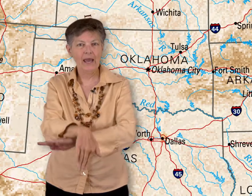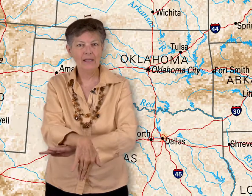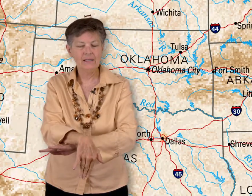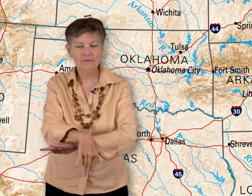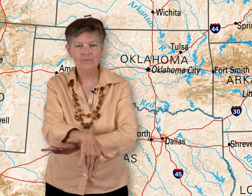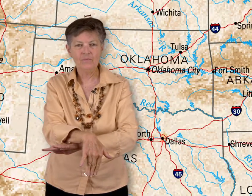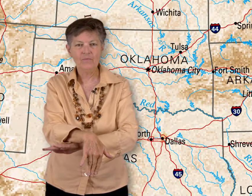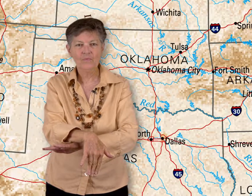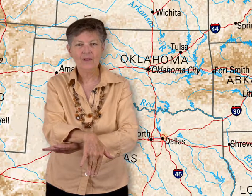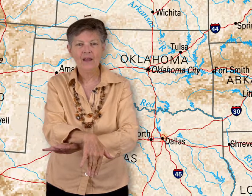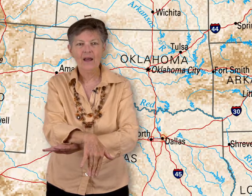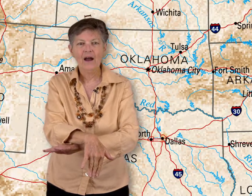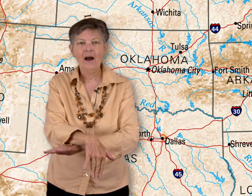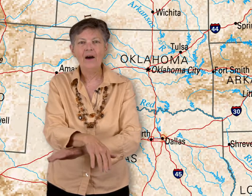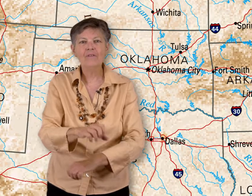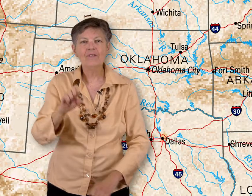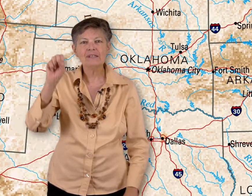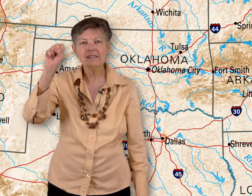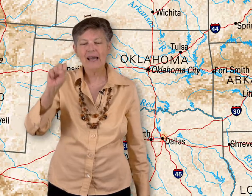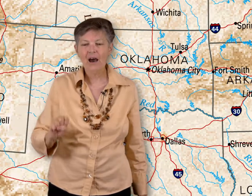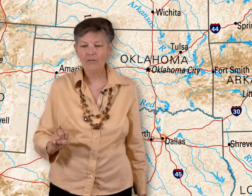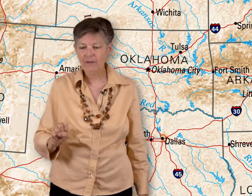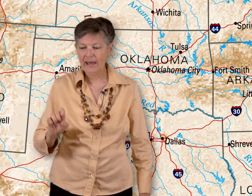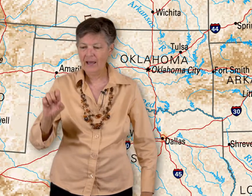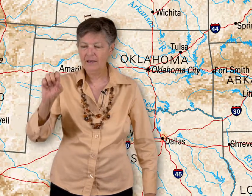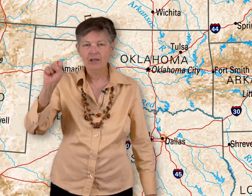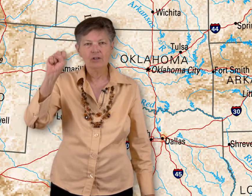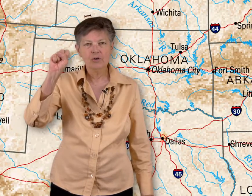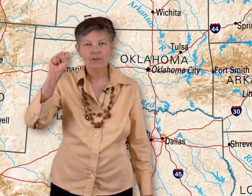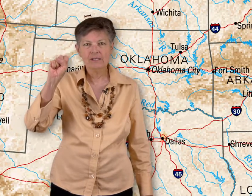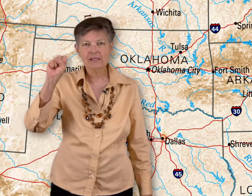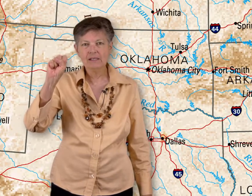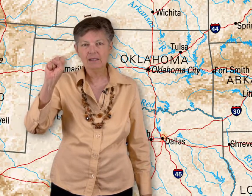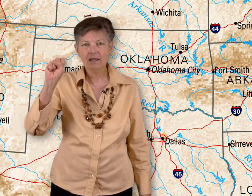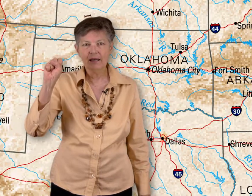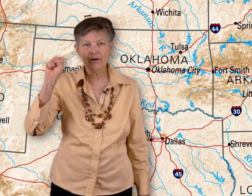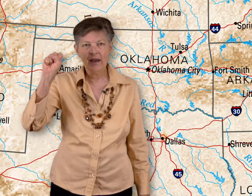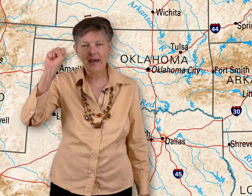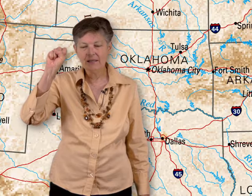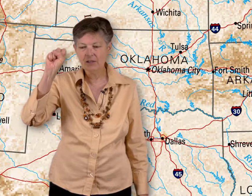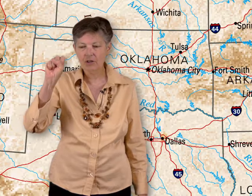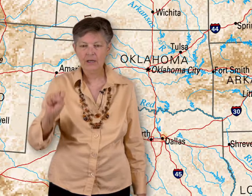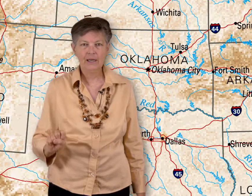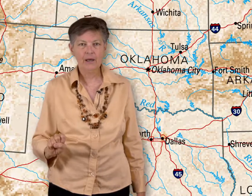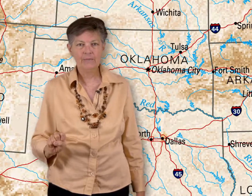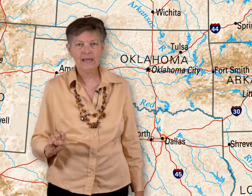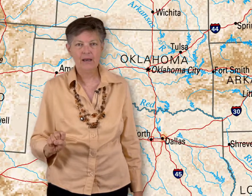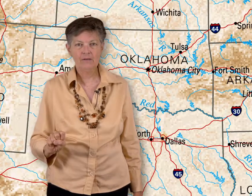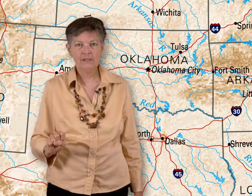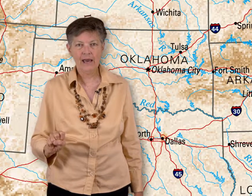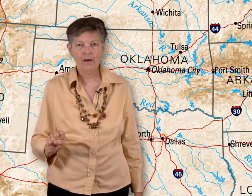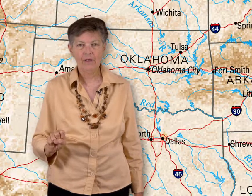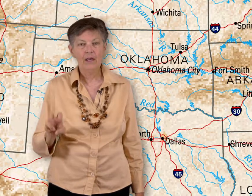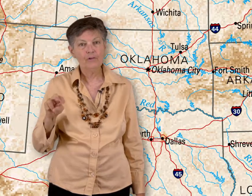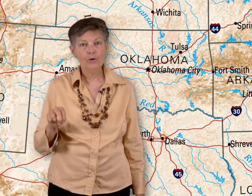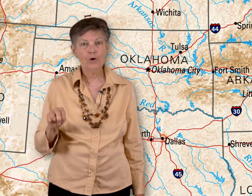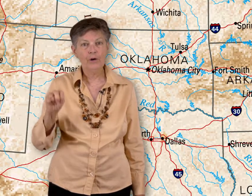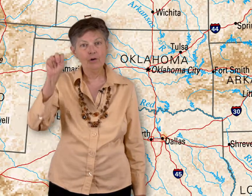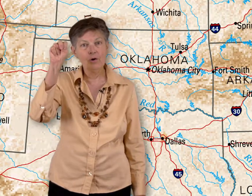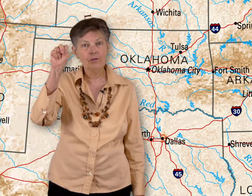of the Southland. So this is the letter S, and you're going to come down South. If you're going North,